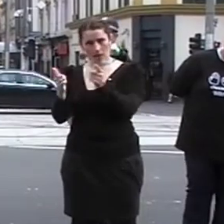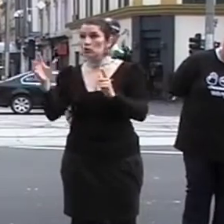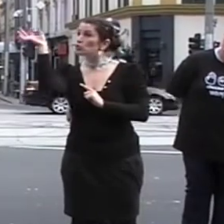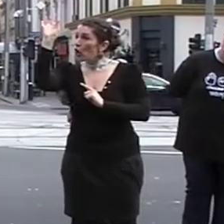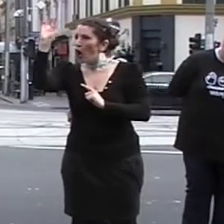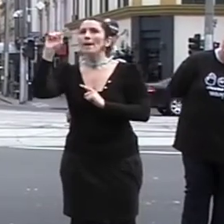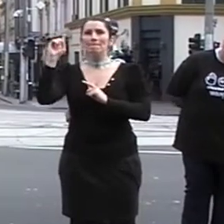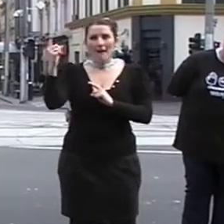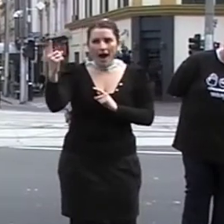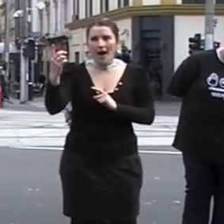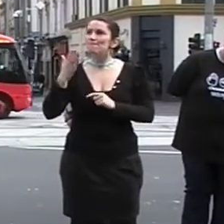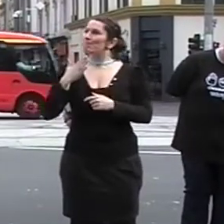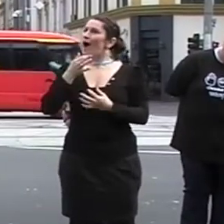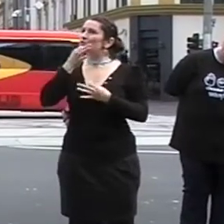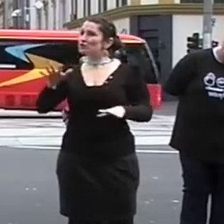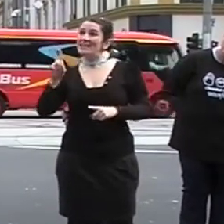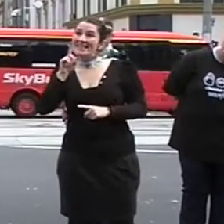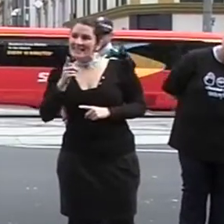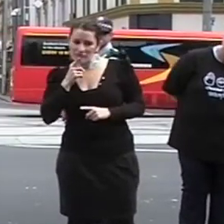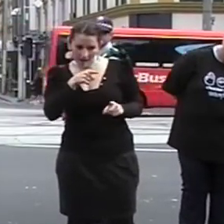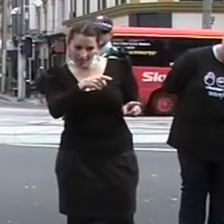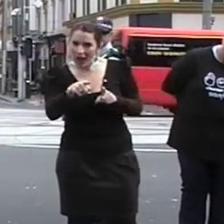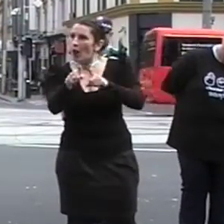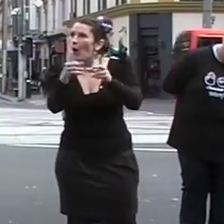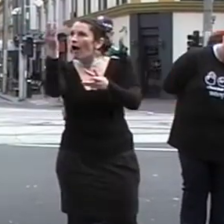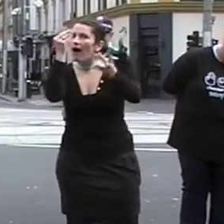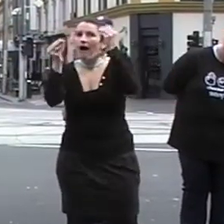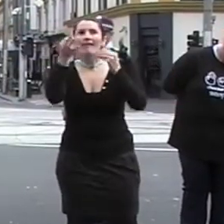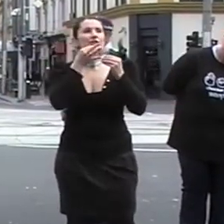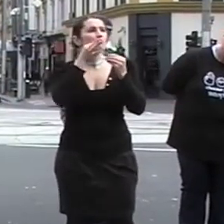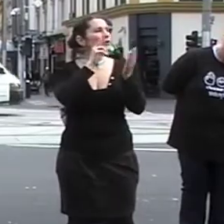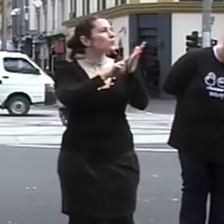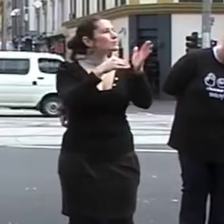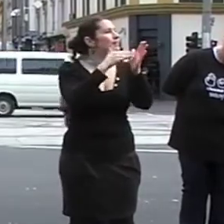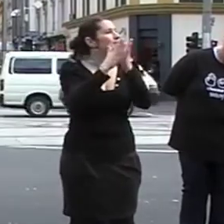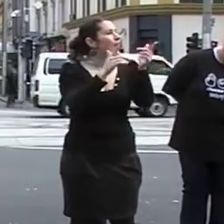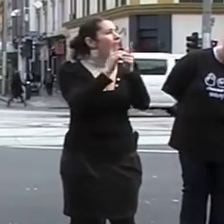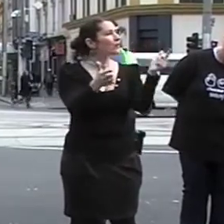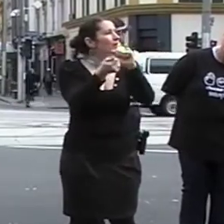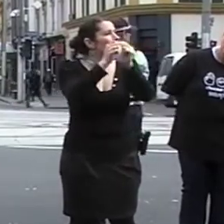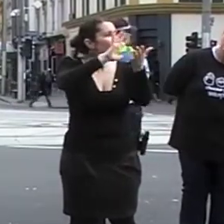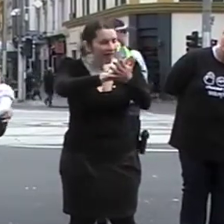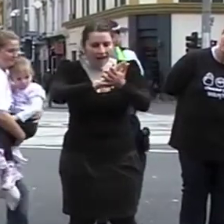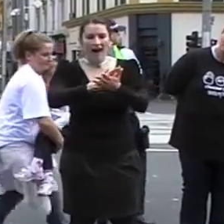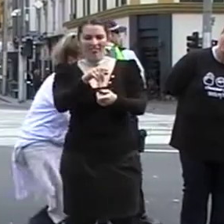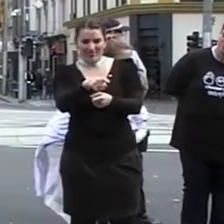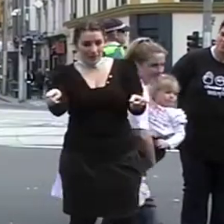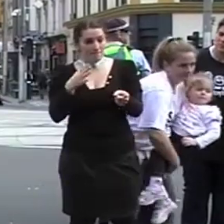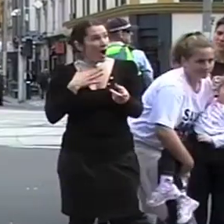school very excited, having been introduced to New Zealand sign language by their teacher. As a result, I was inspired to learn